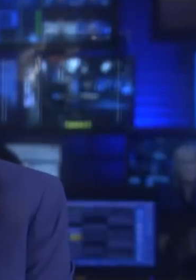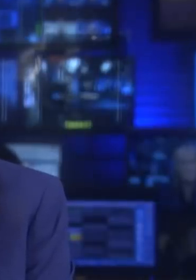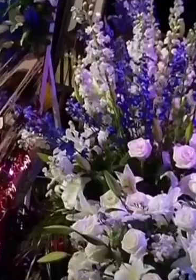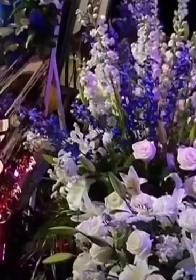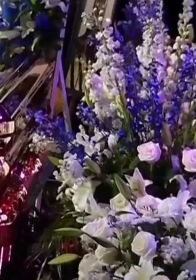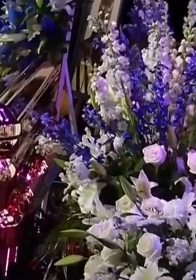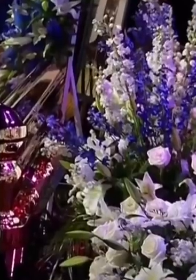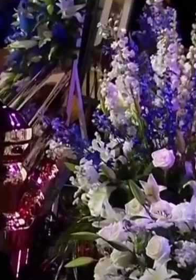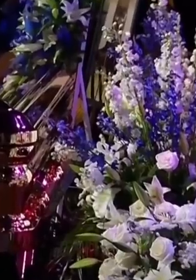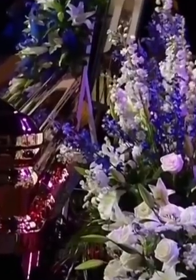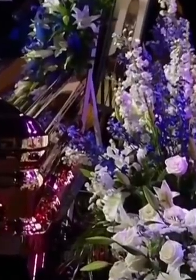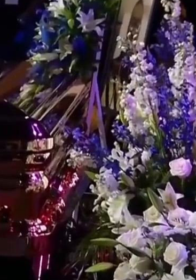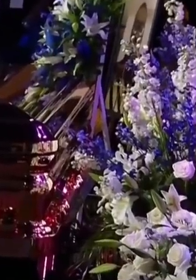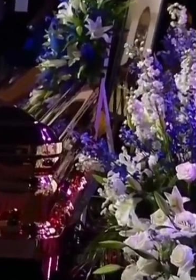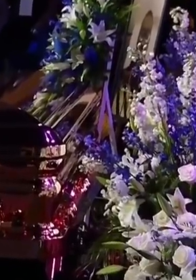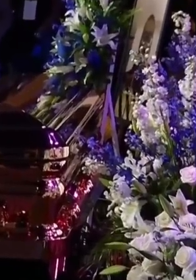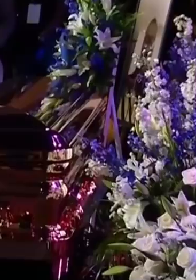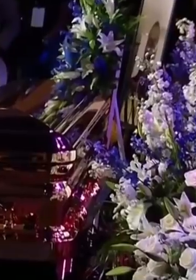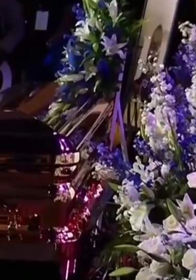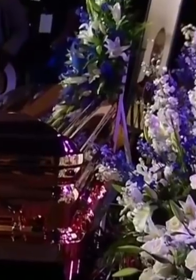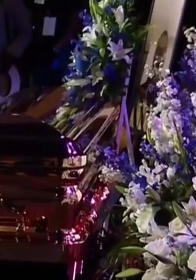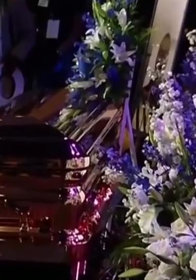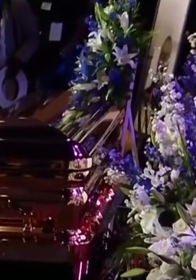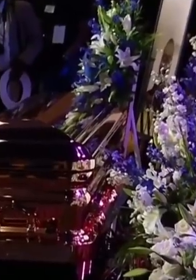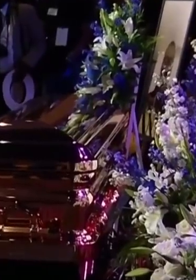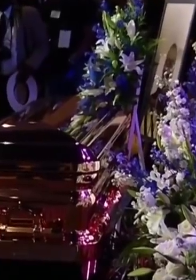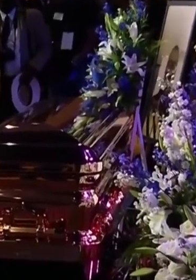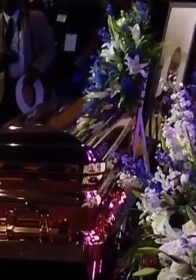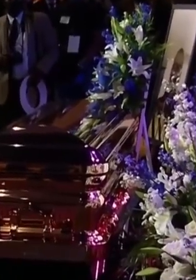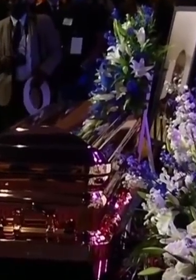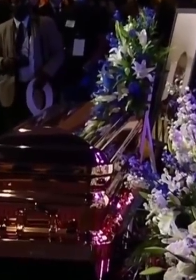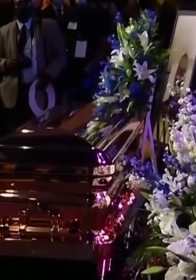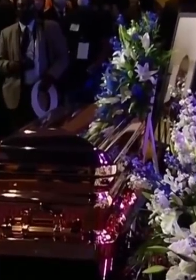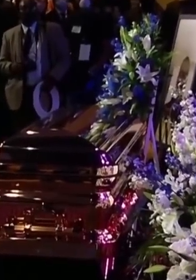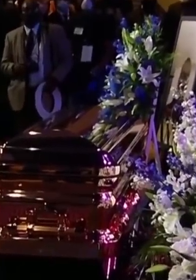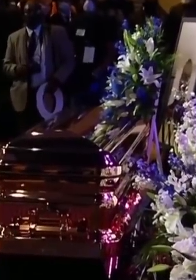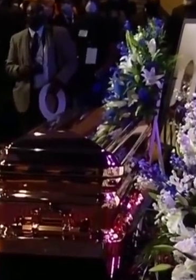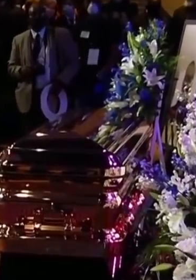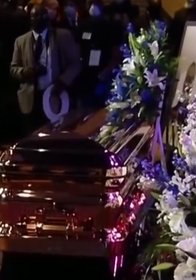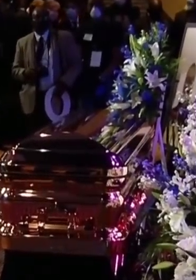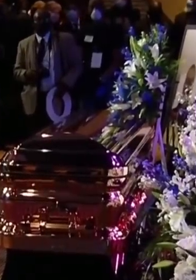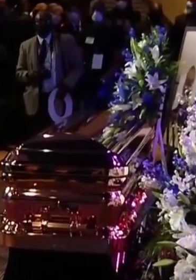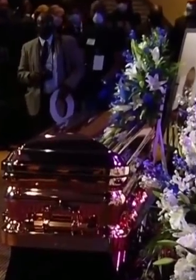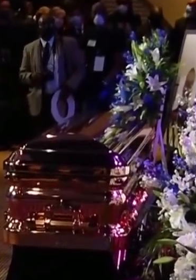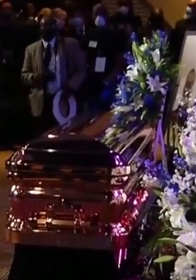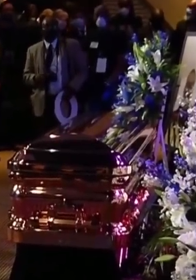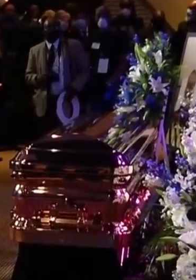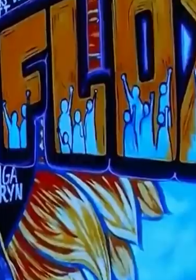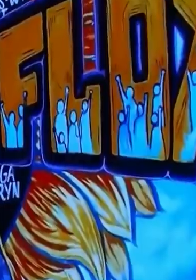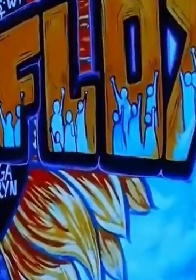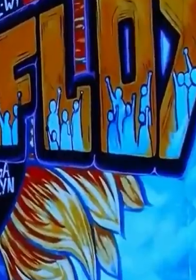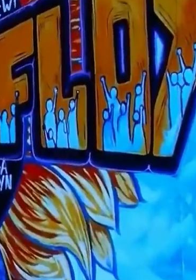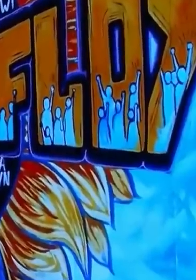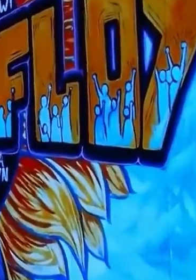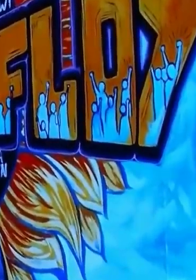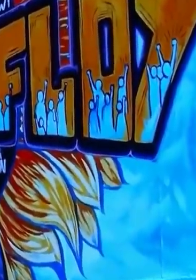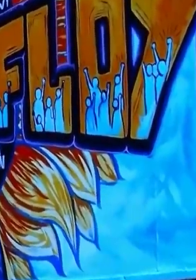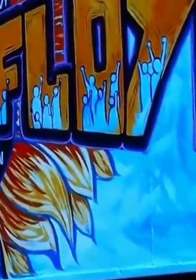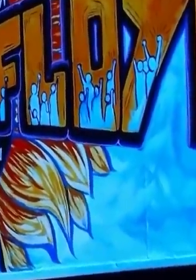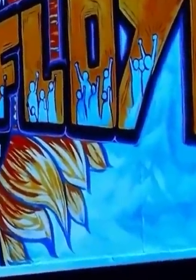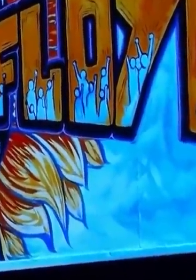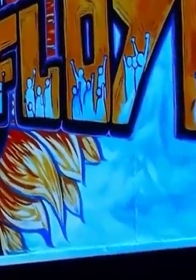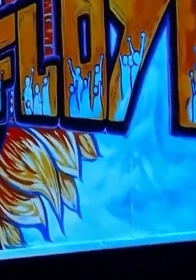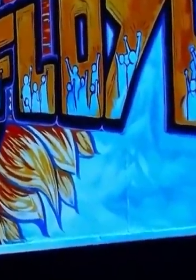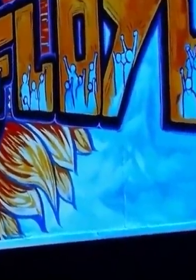a tribute. Floyd's golden casket was covered in red roses. A picture projected on the wall above it showed the mural of